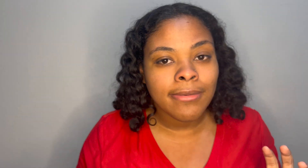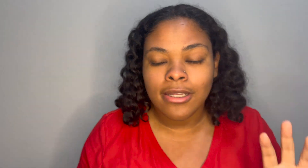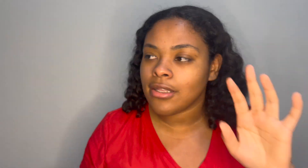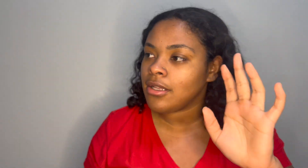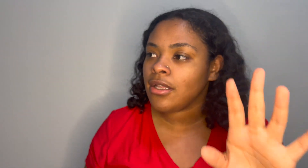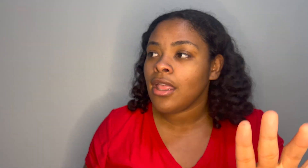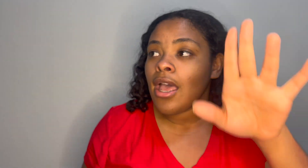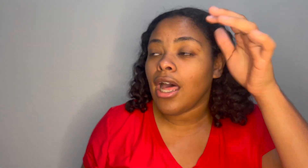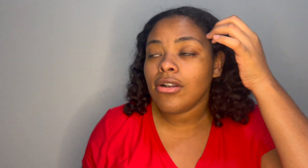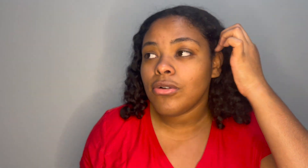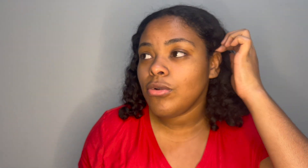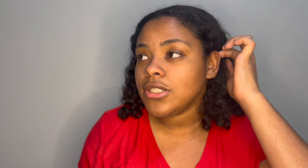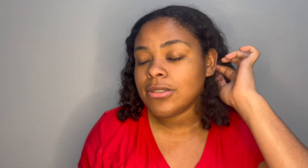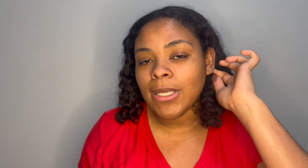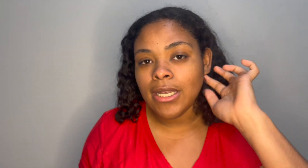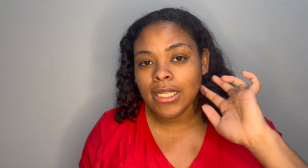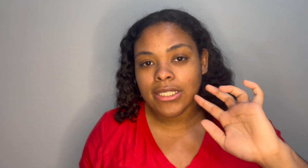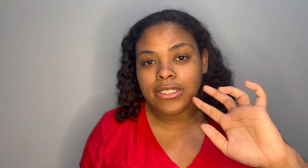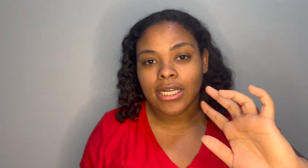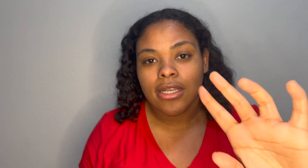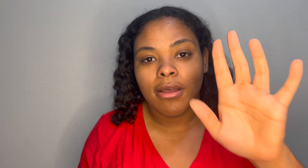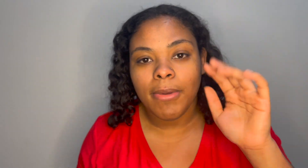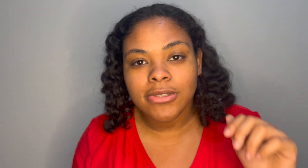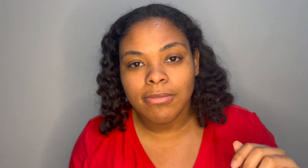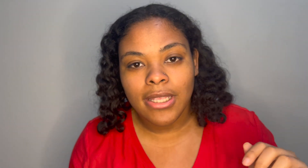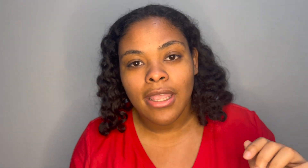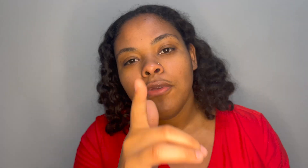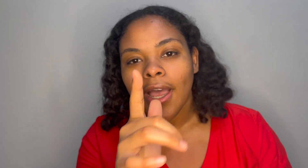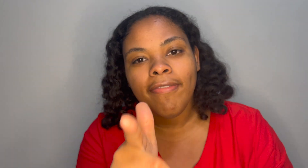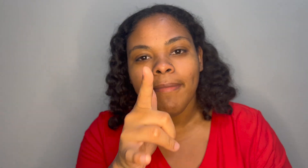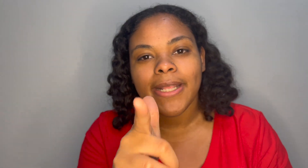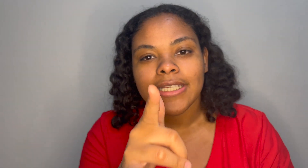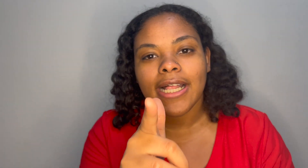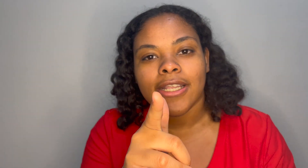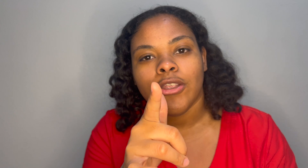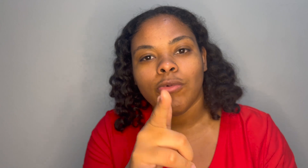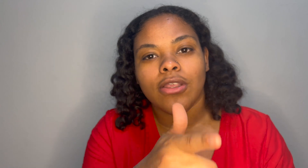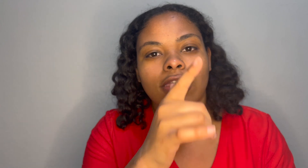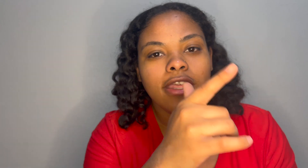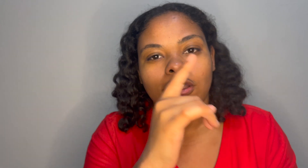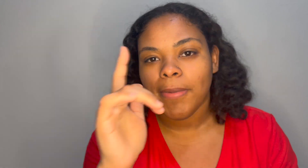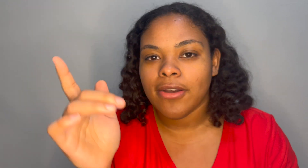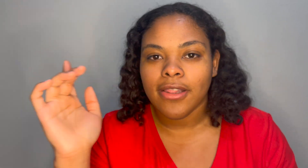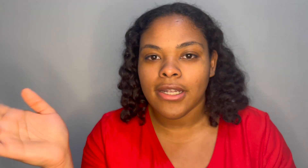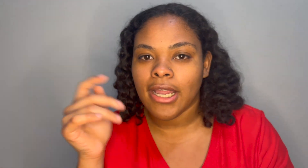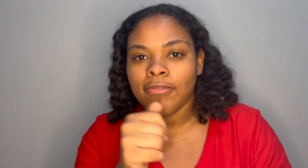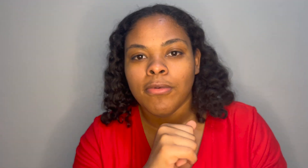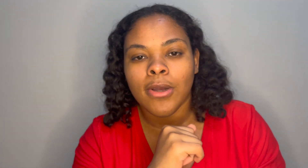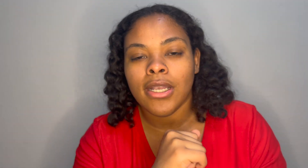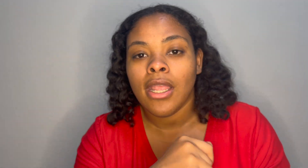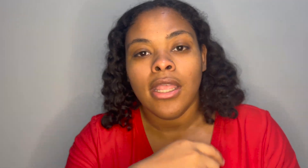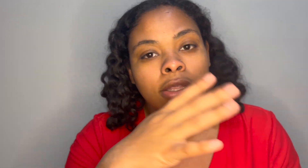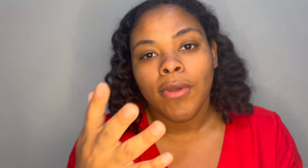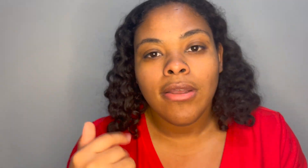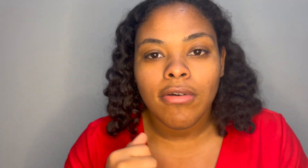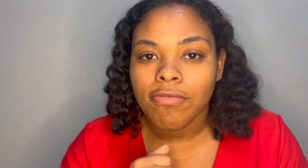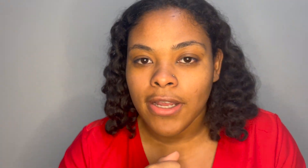i don't know who this man is trying to come up to me if you have that mentality where you think you're better than everyone you ain't gonna find